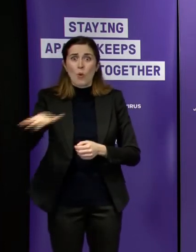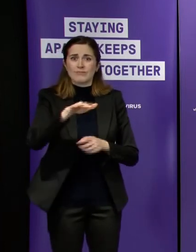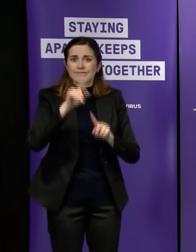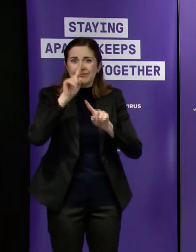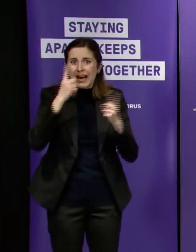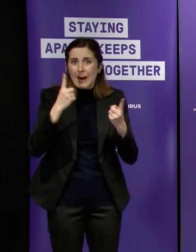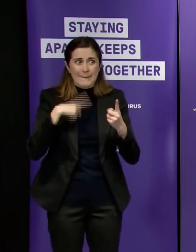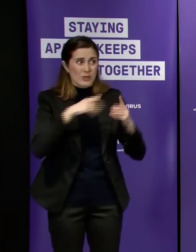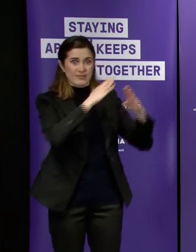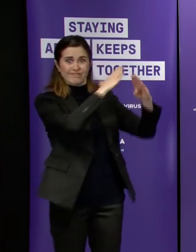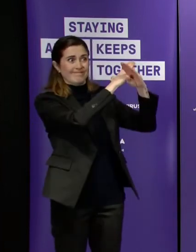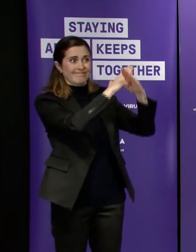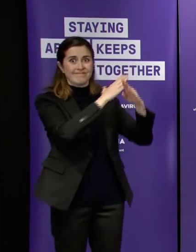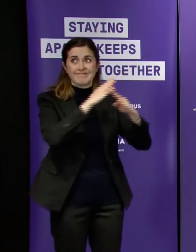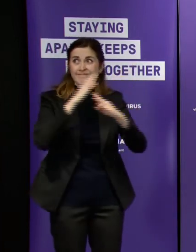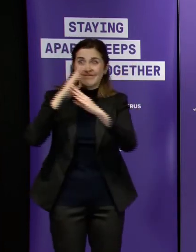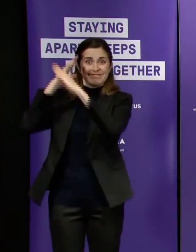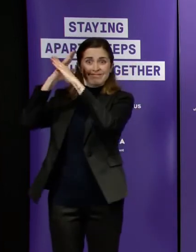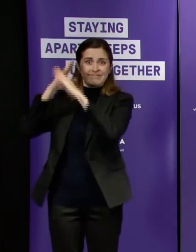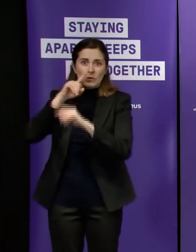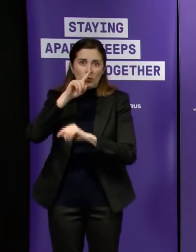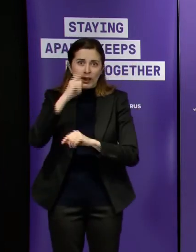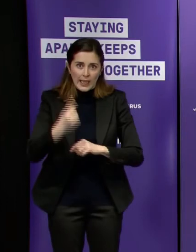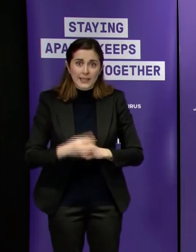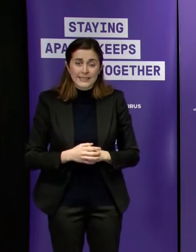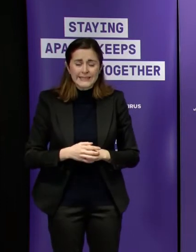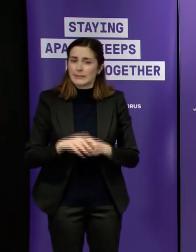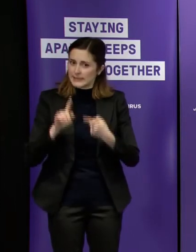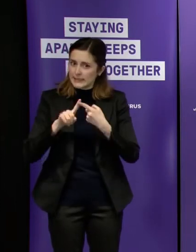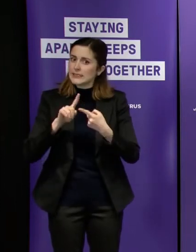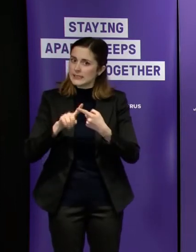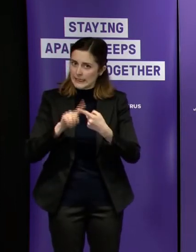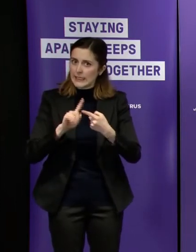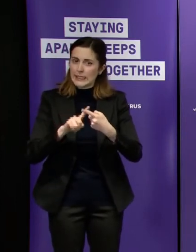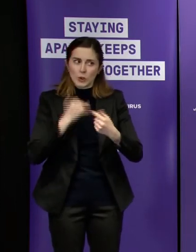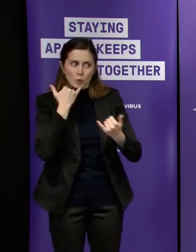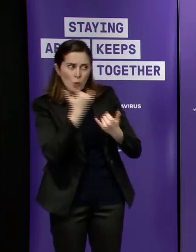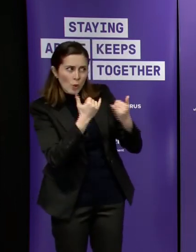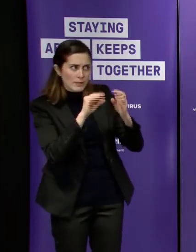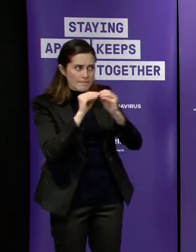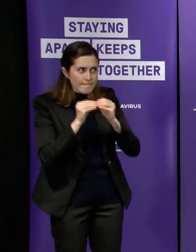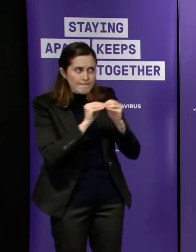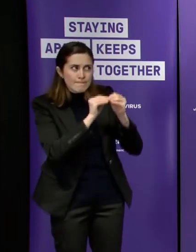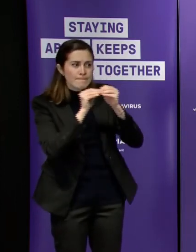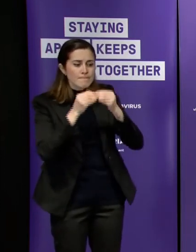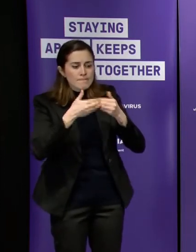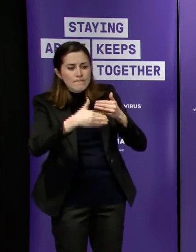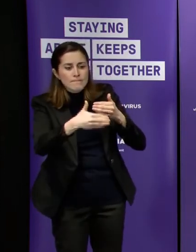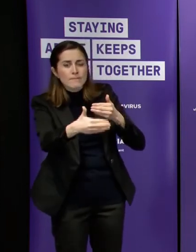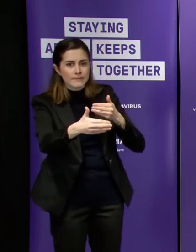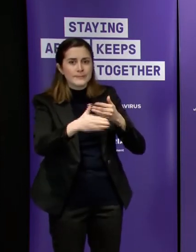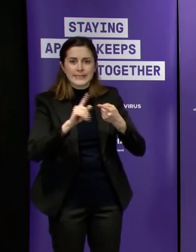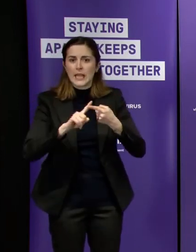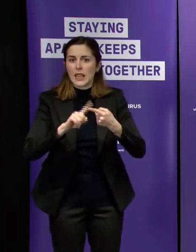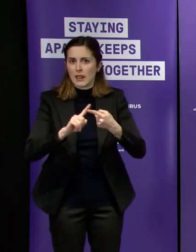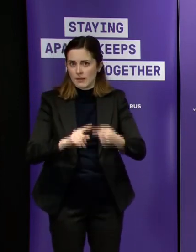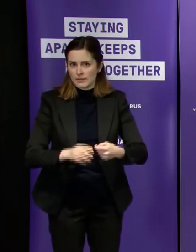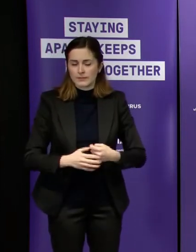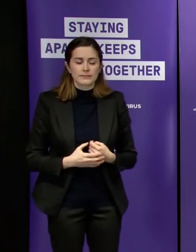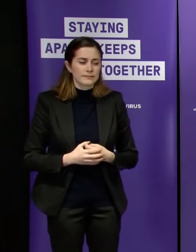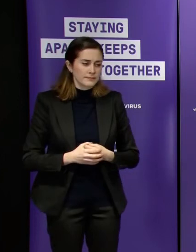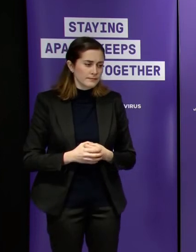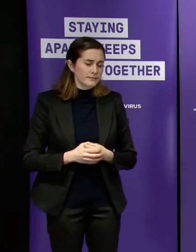but it's it's certainly not it's not settled there's more that needs to be done and people are working very hard to do that and as i just as i i suppose